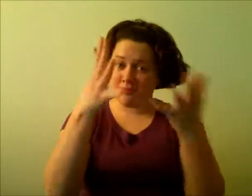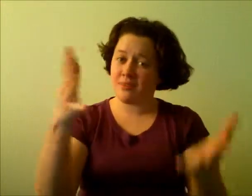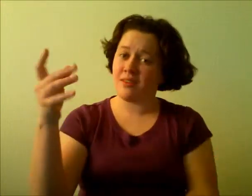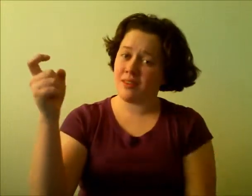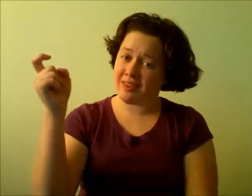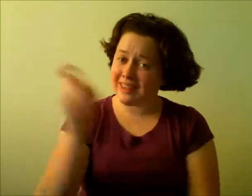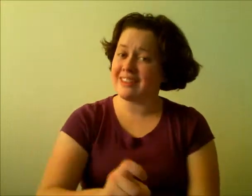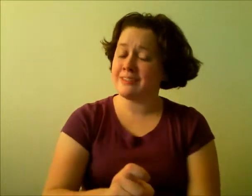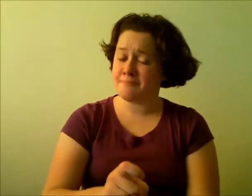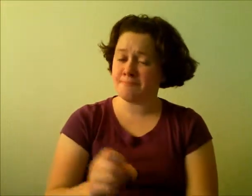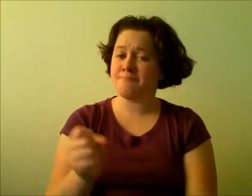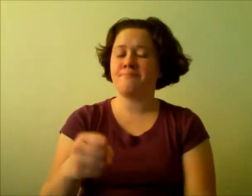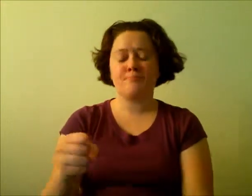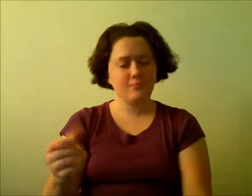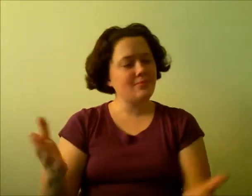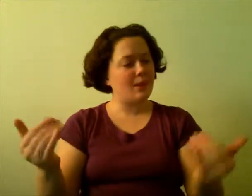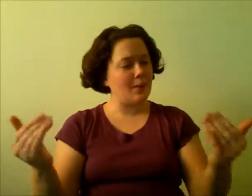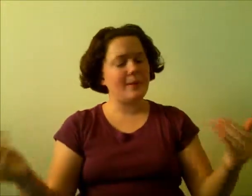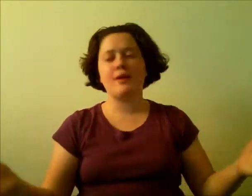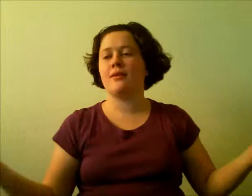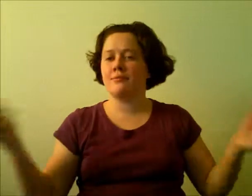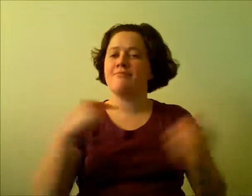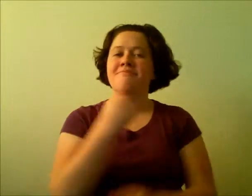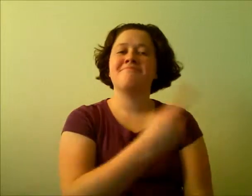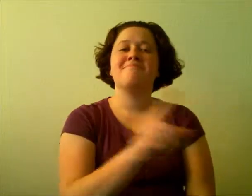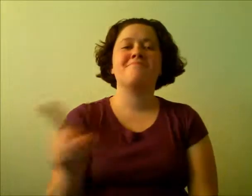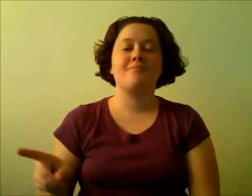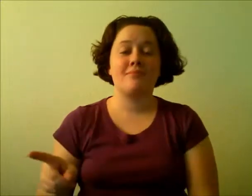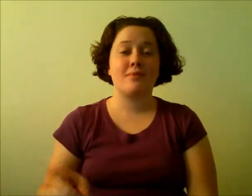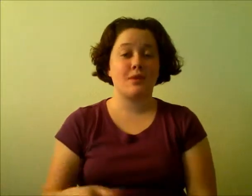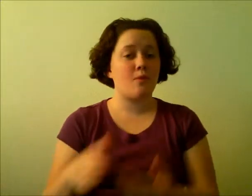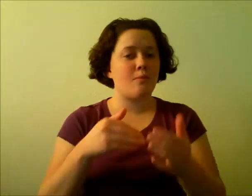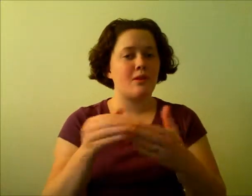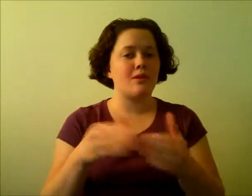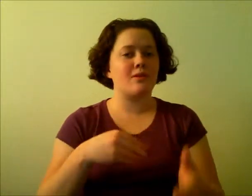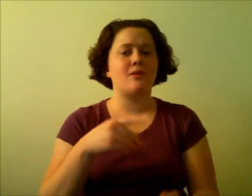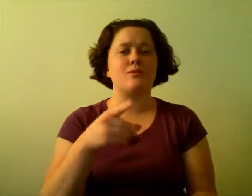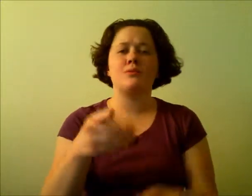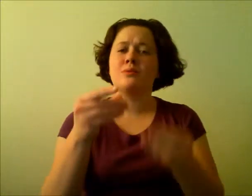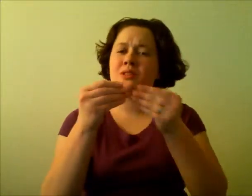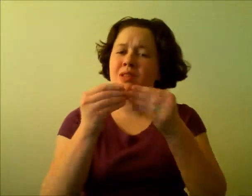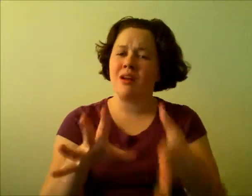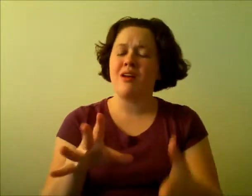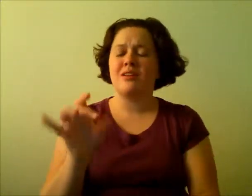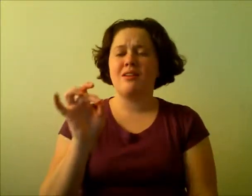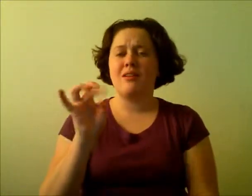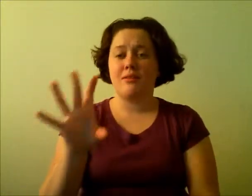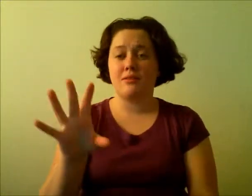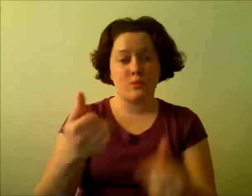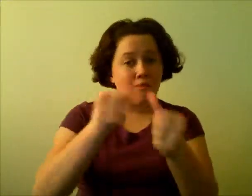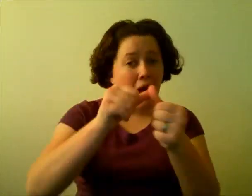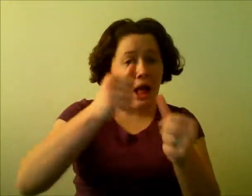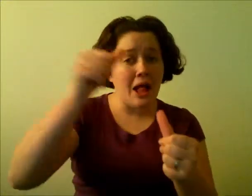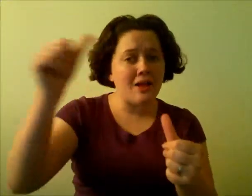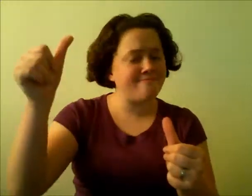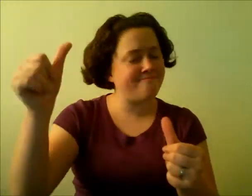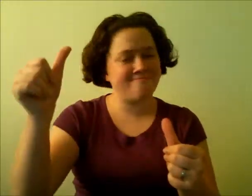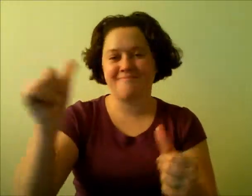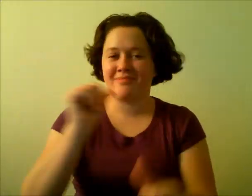need that, that Hey y'all, let's talk to it No matter how lost you are You're not that far, you're not